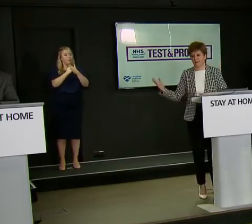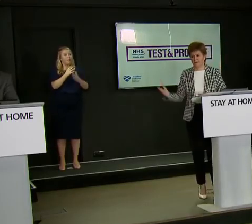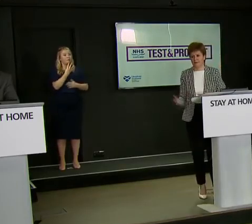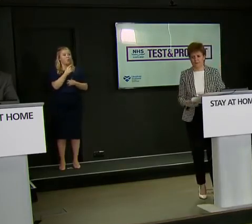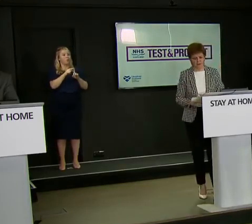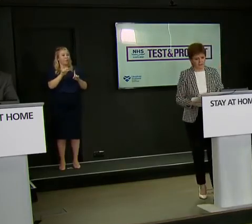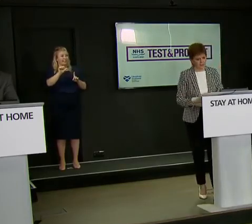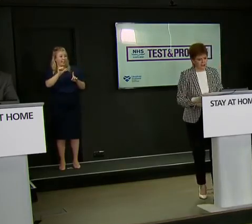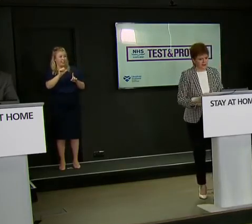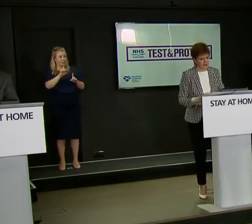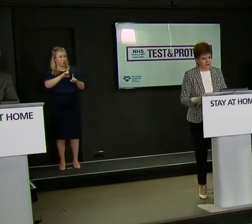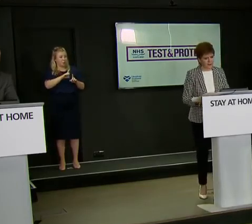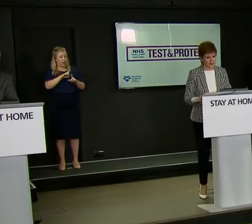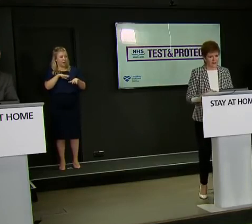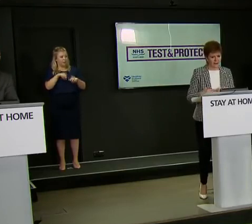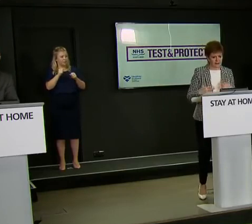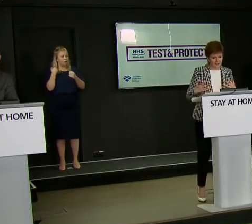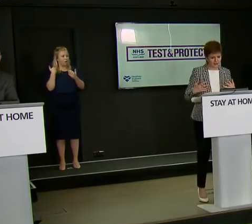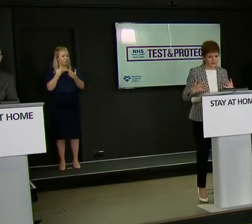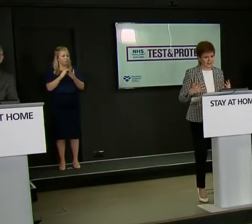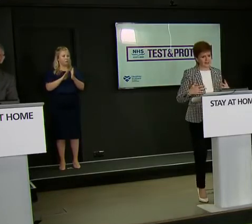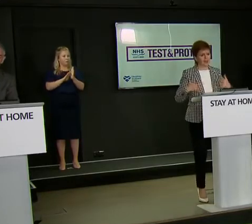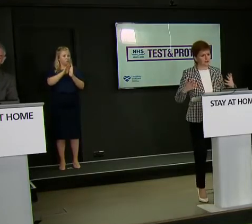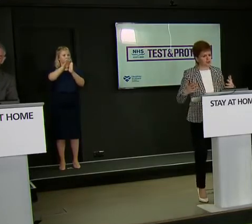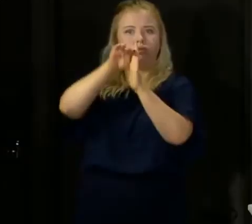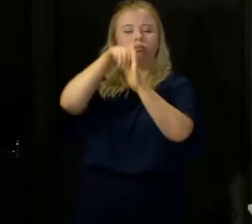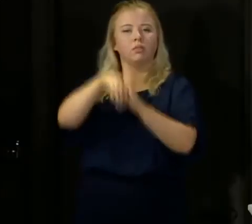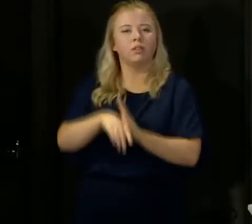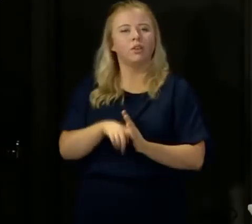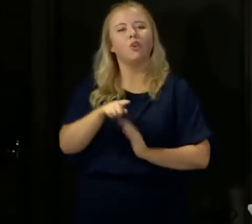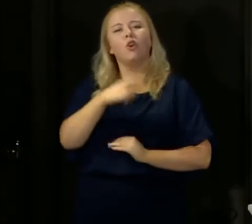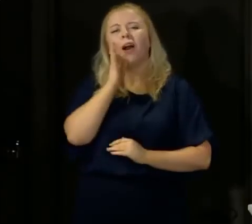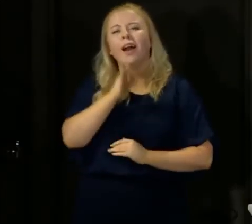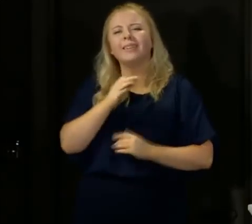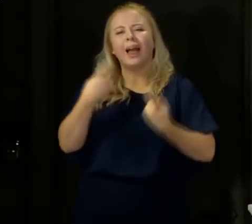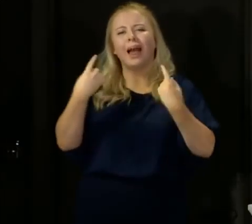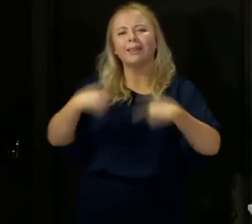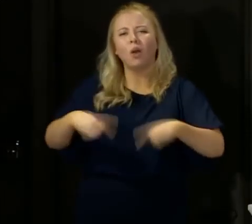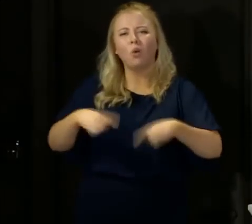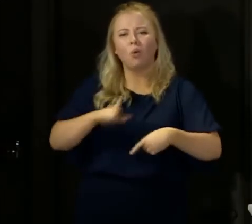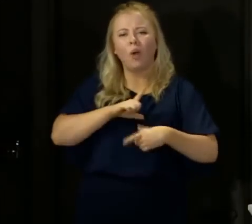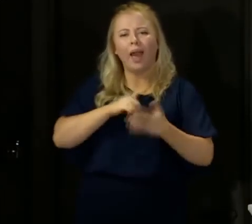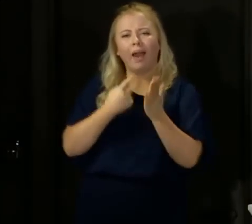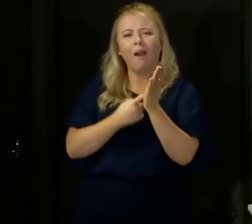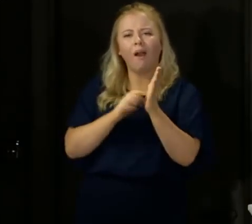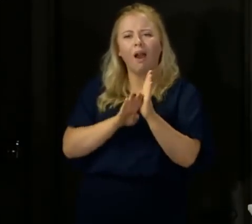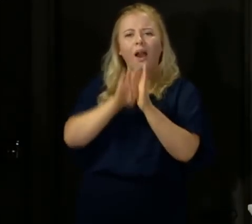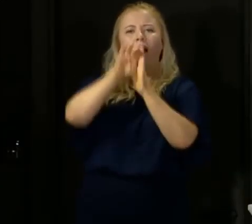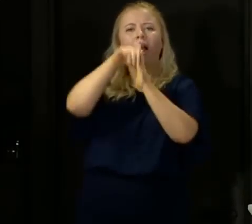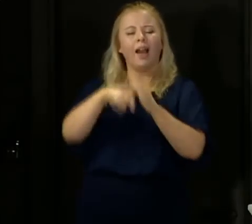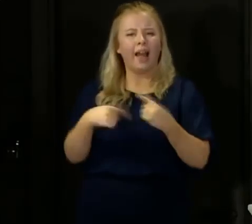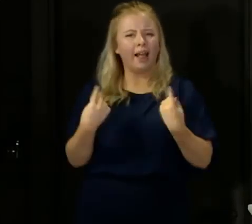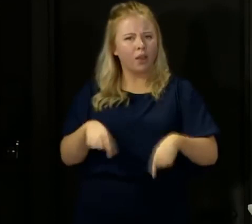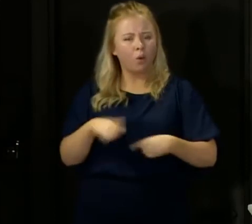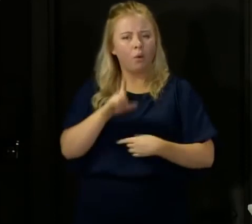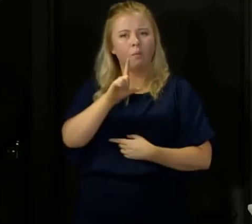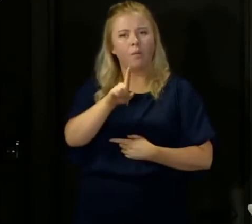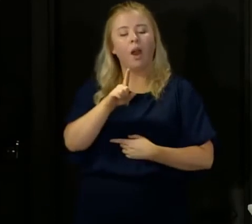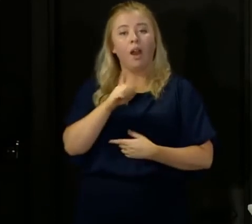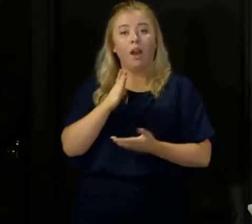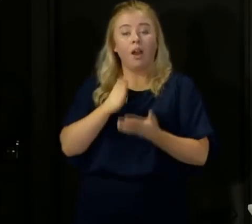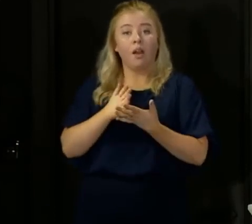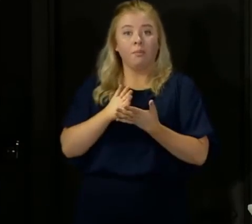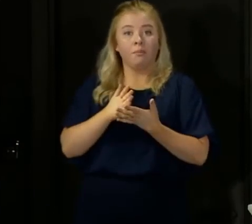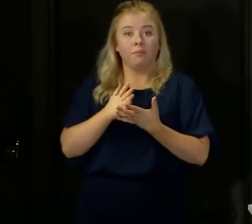I'm to hand over to Gregor there. I think you say allowed to. We got to a situation where we had fairly widespread